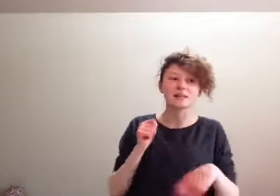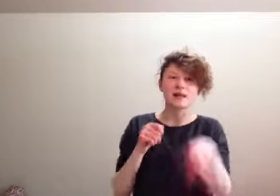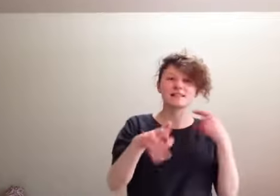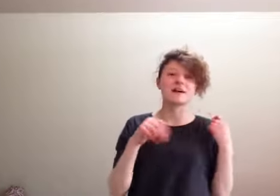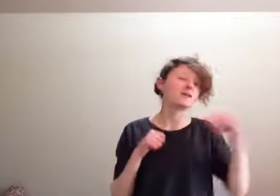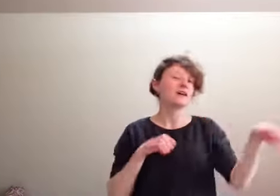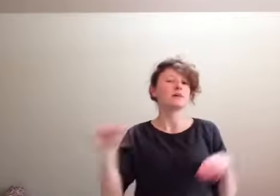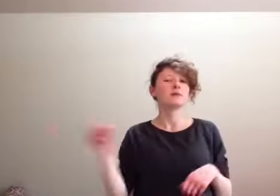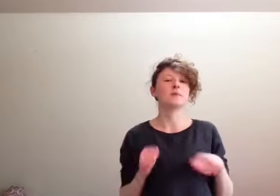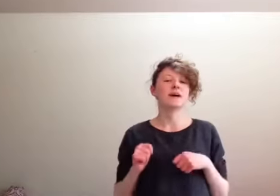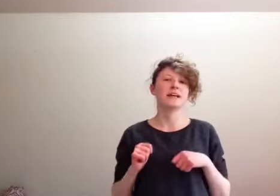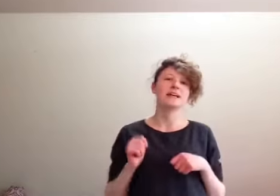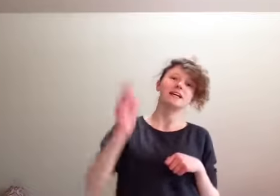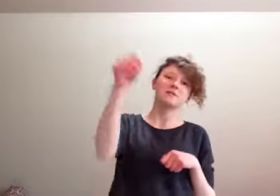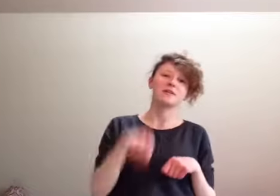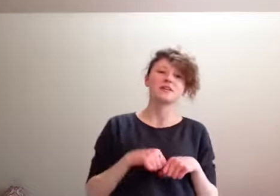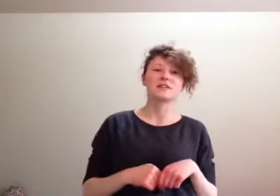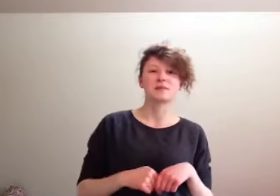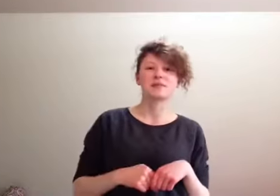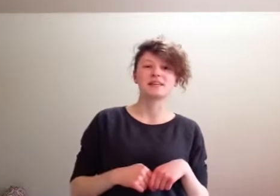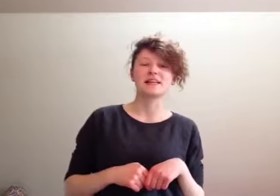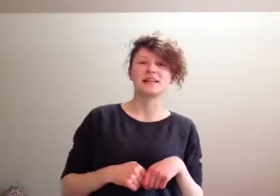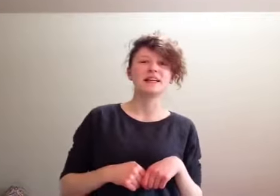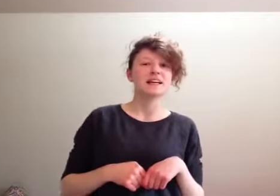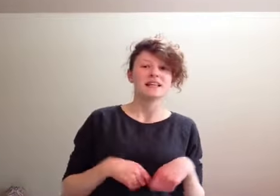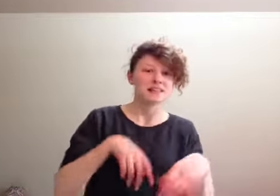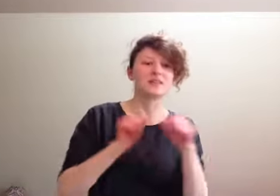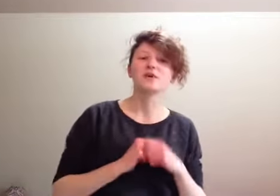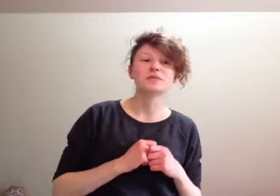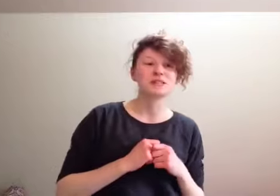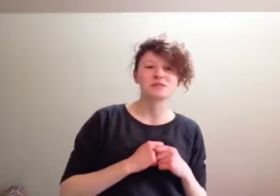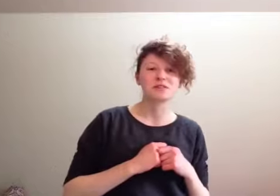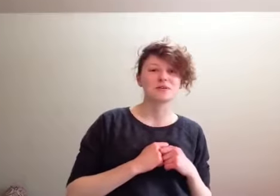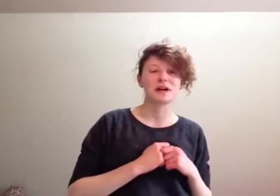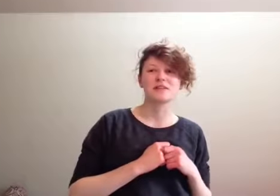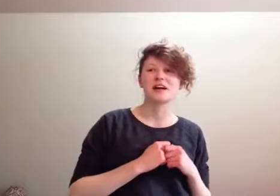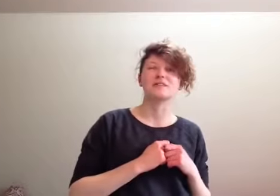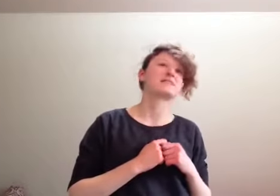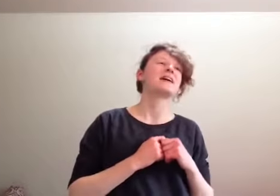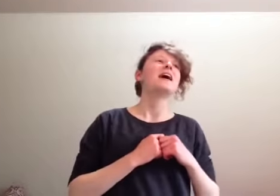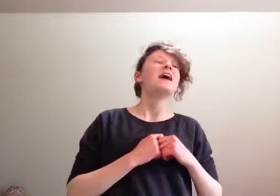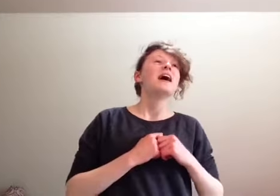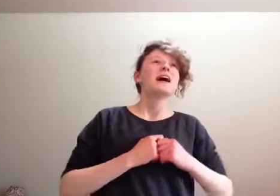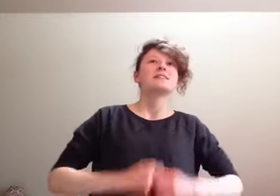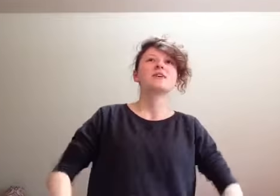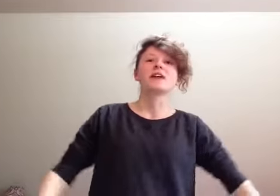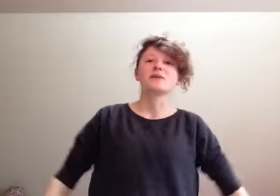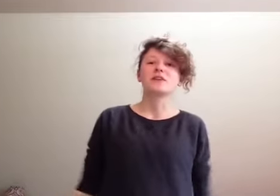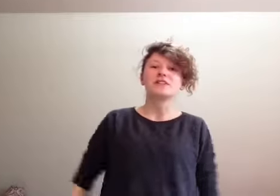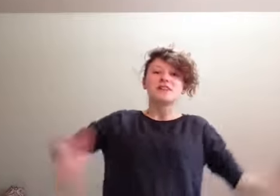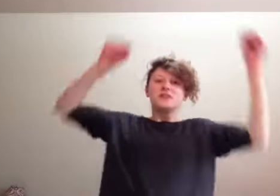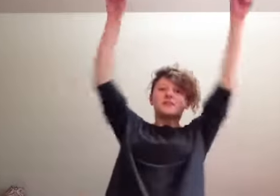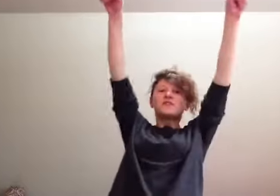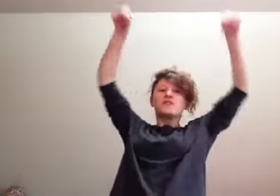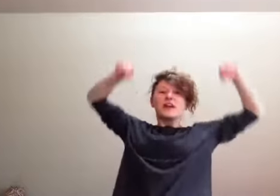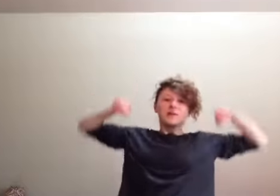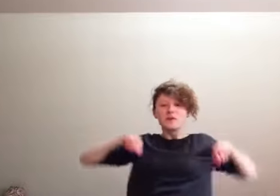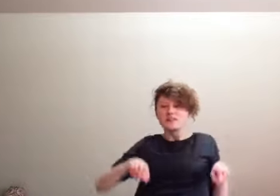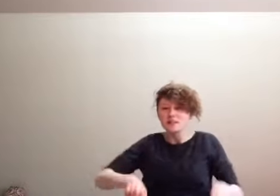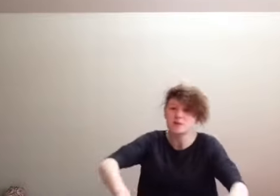the plates out, put them away, put the dirty ones in. It's like a normal dishwasher that you would have in your house. It's not like one of these huge great ones that you pull